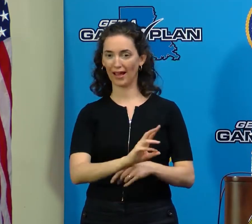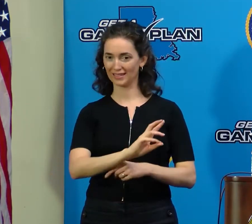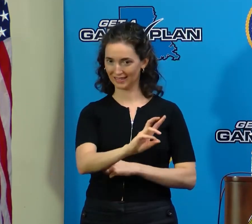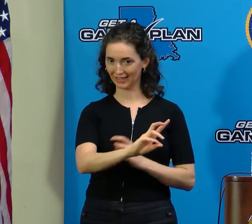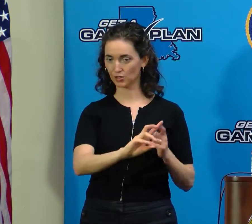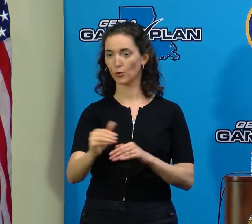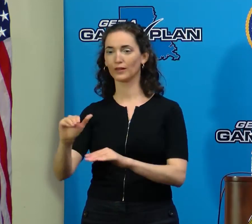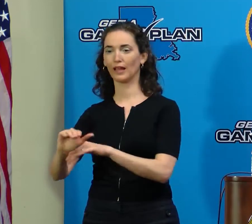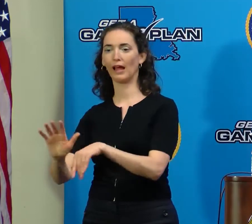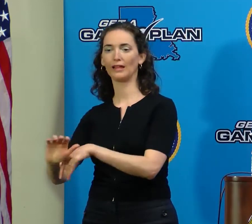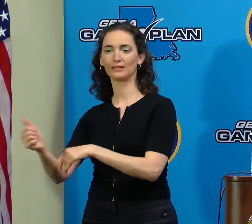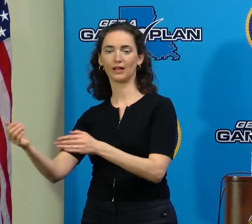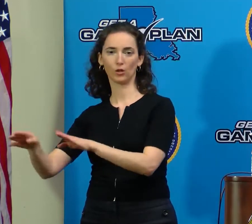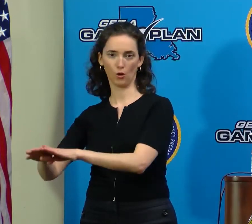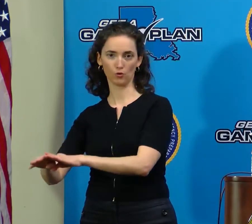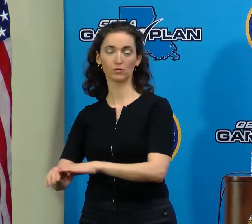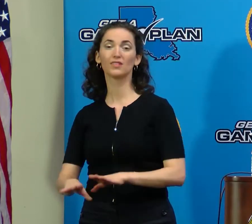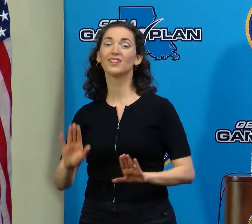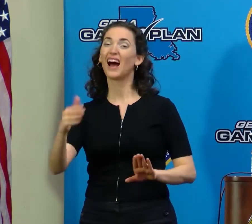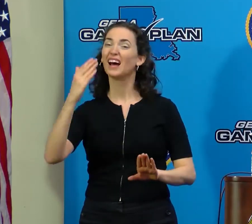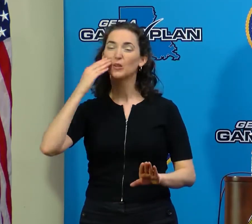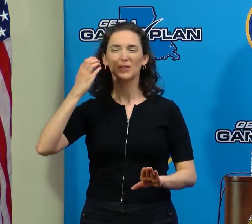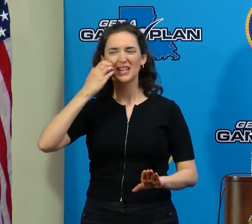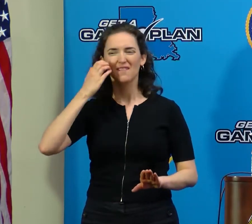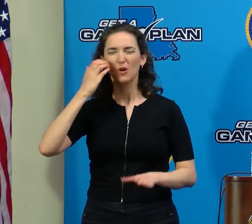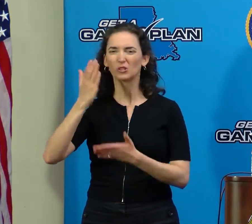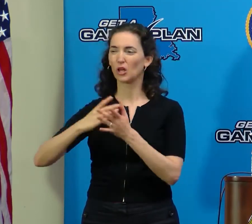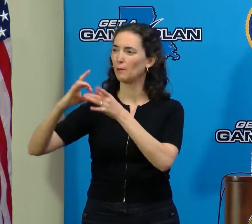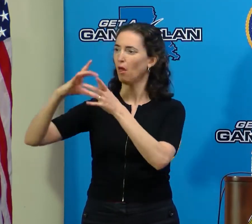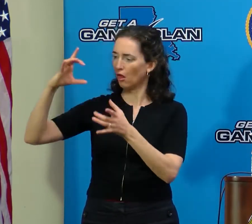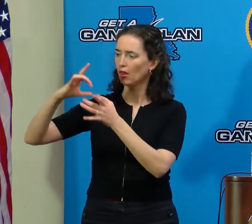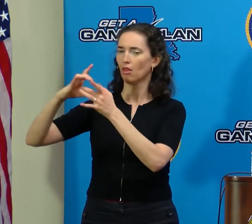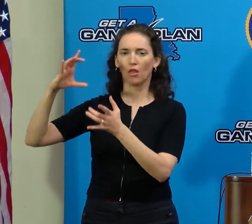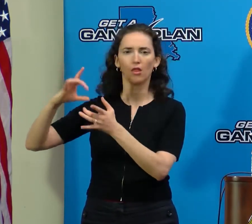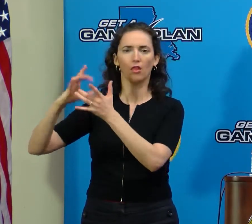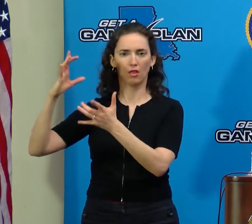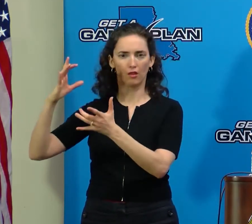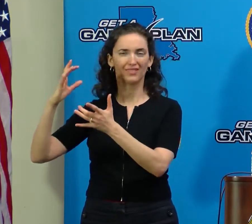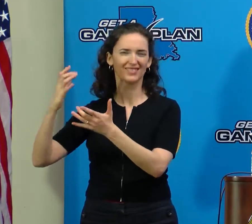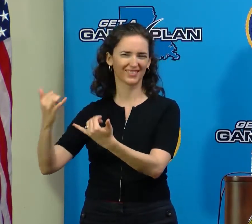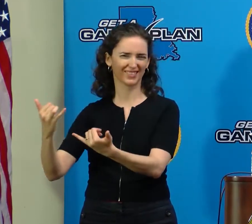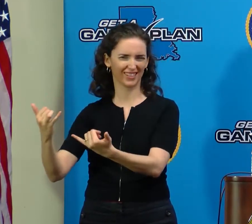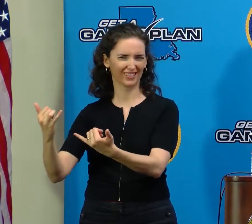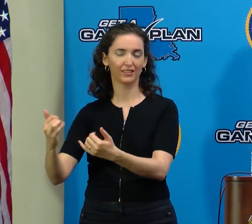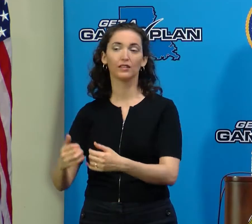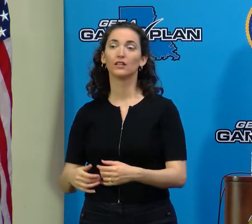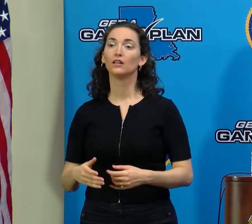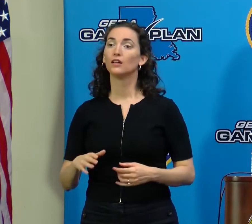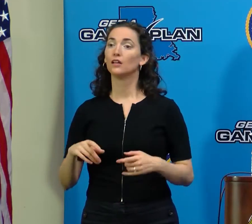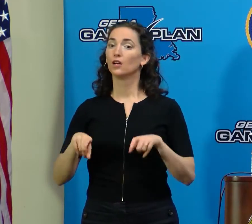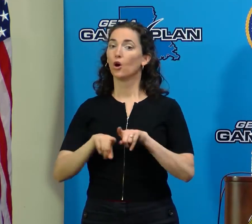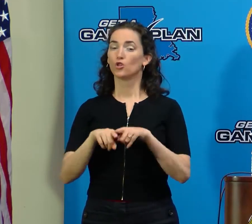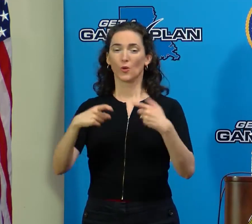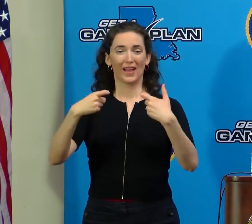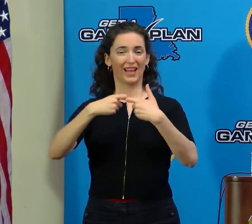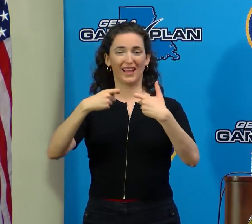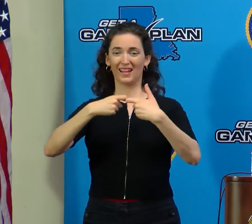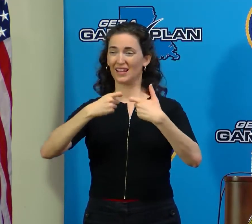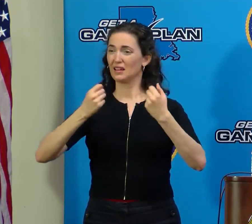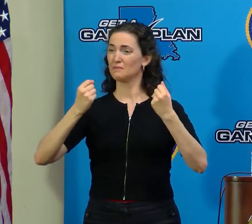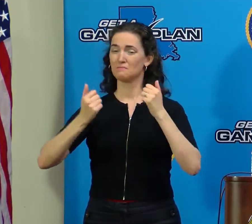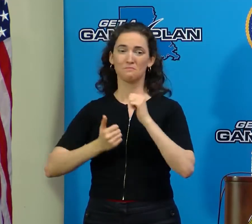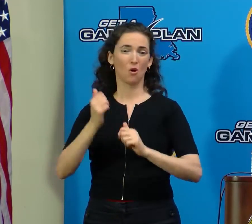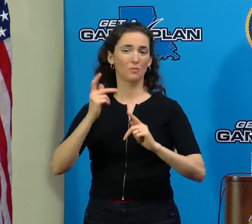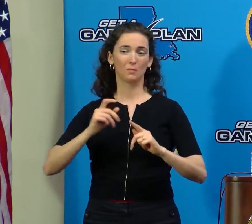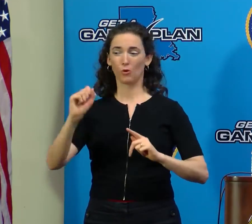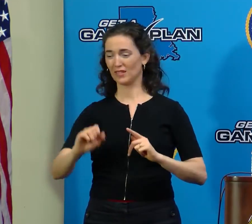know that cell phone coverage has been very spotty today. Electricity is practically nonexistent for